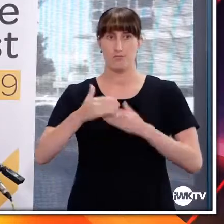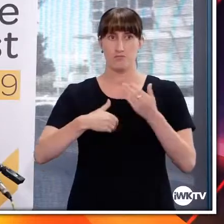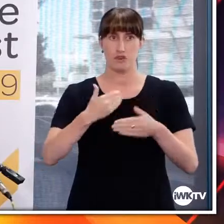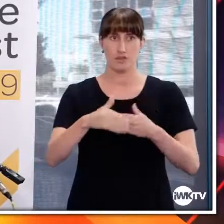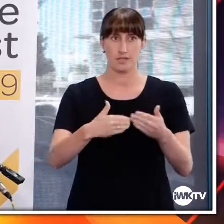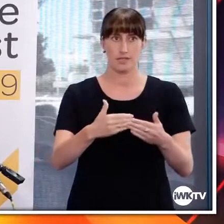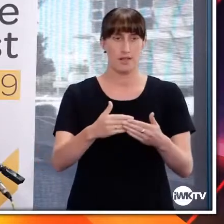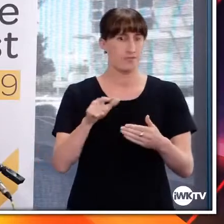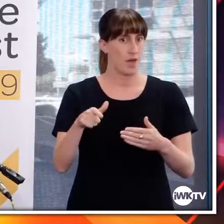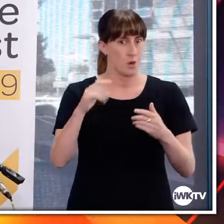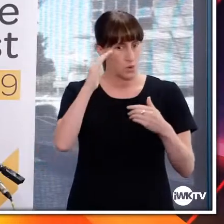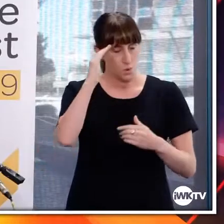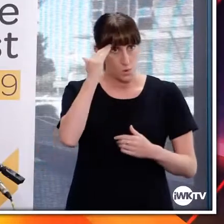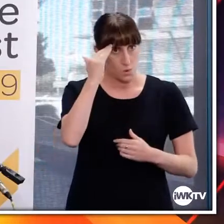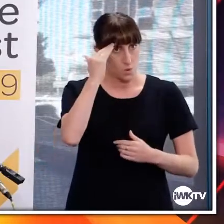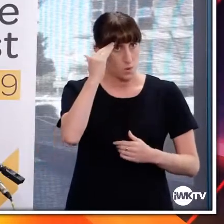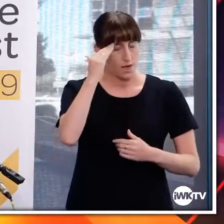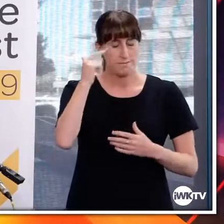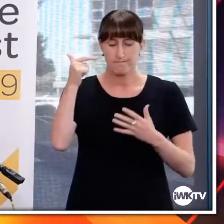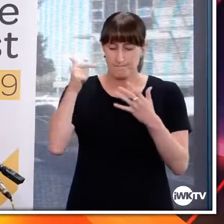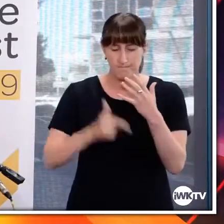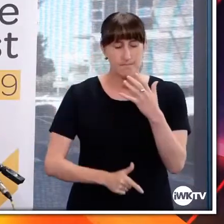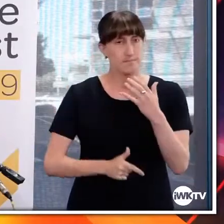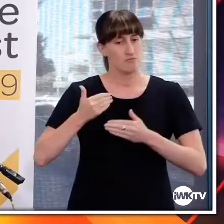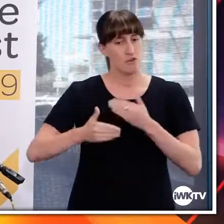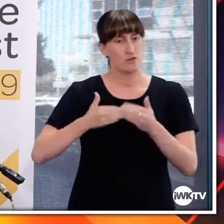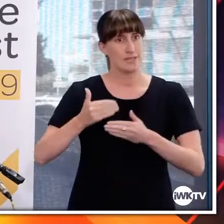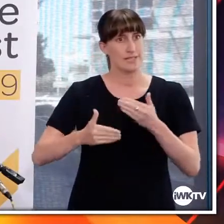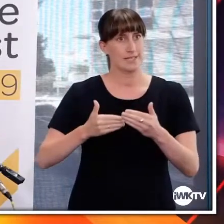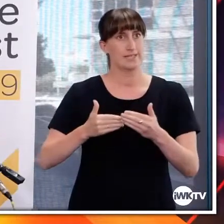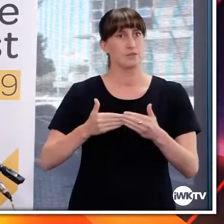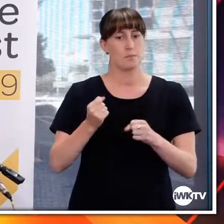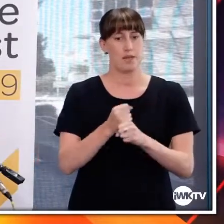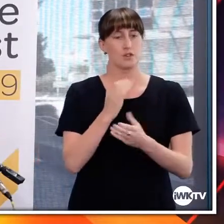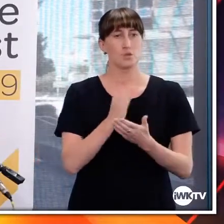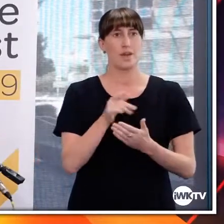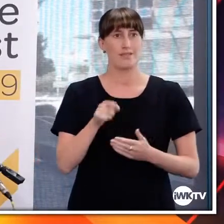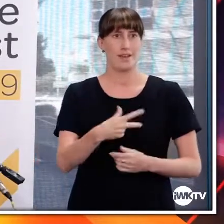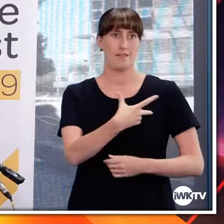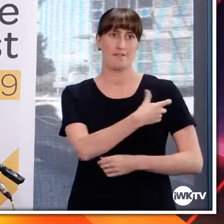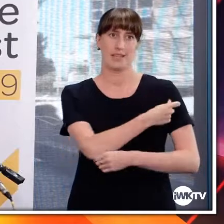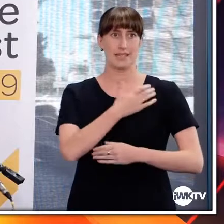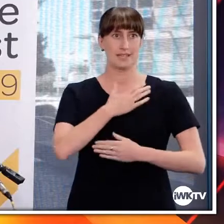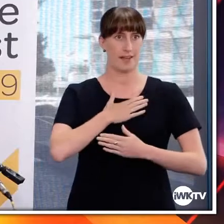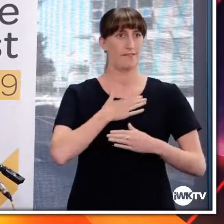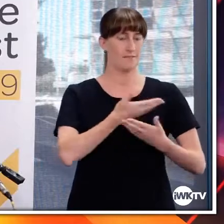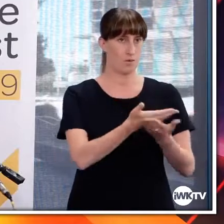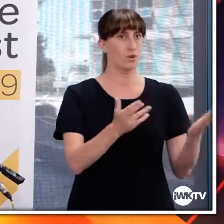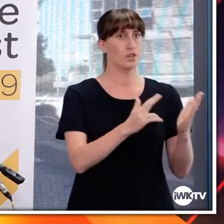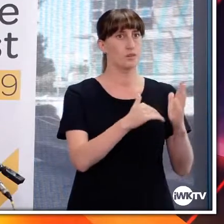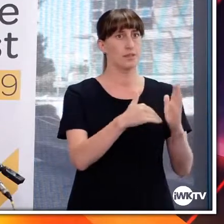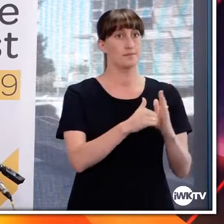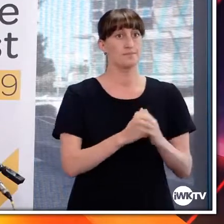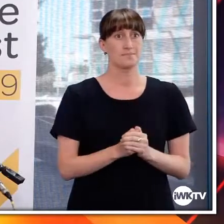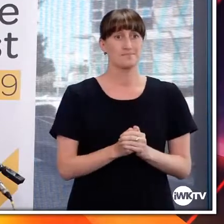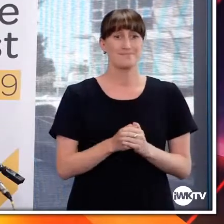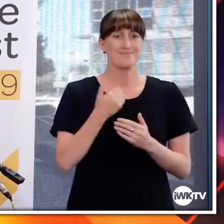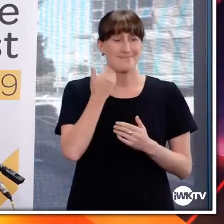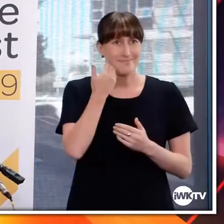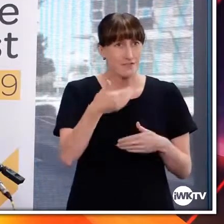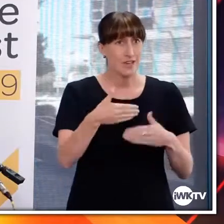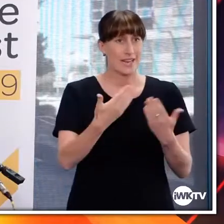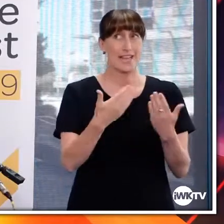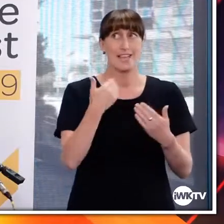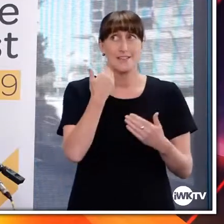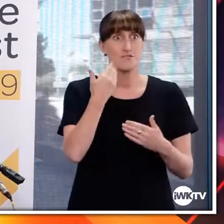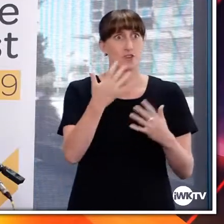We have gone through a robust process. The second is, and Chris also made this comment, is every day, every week, we are getting more